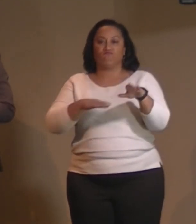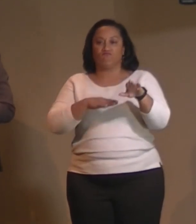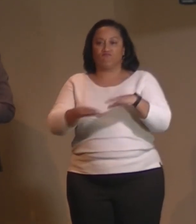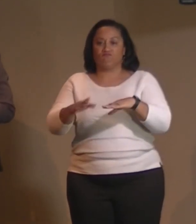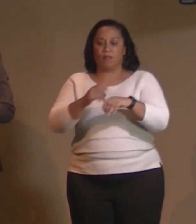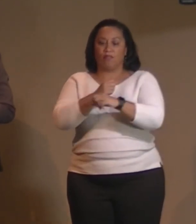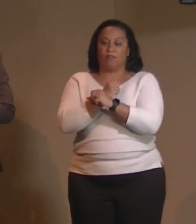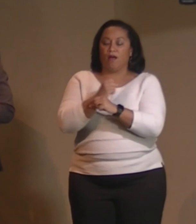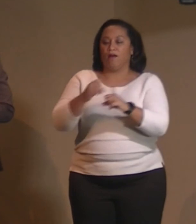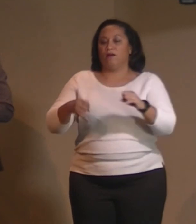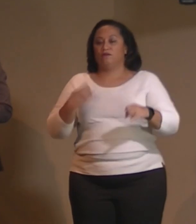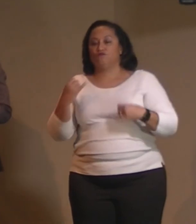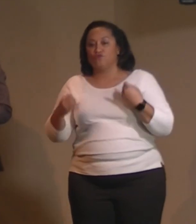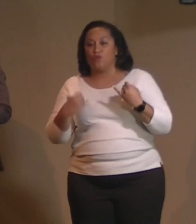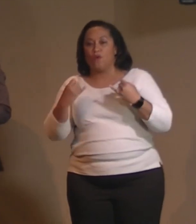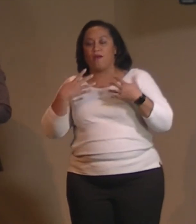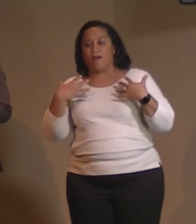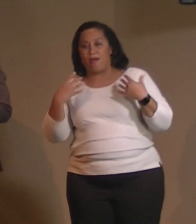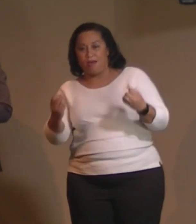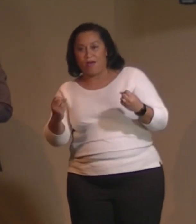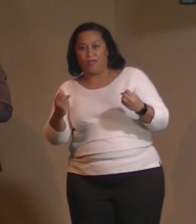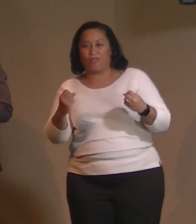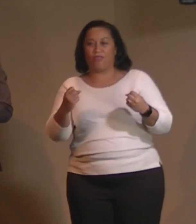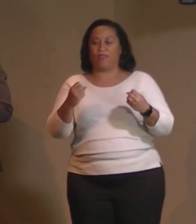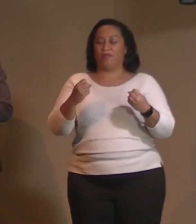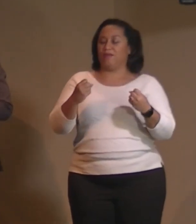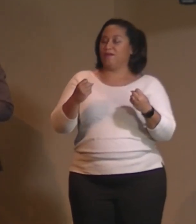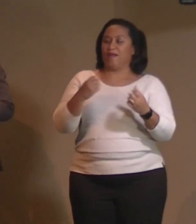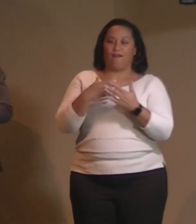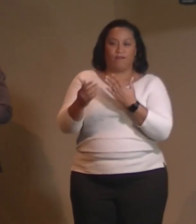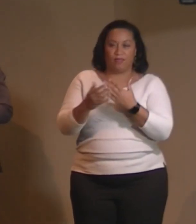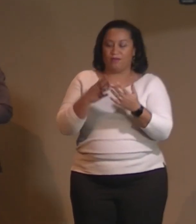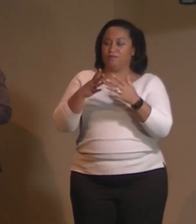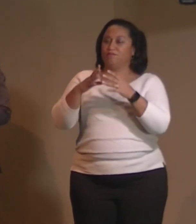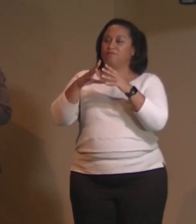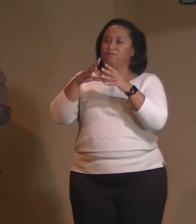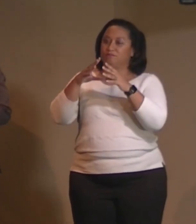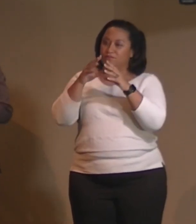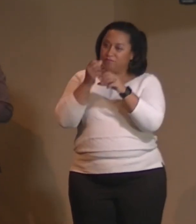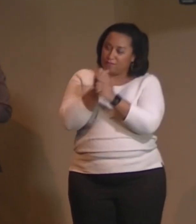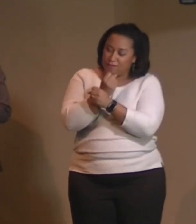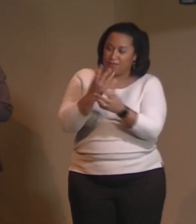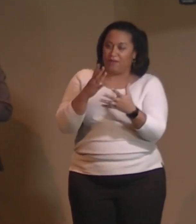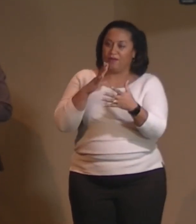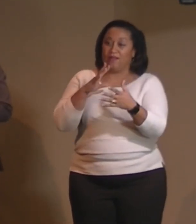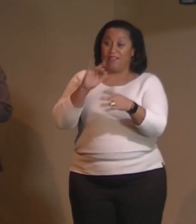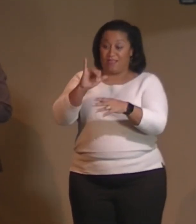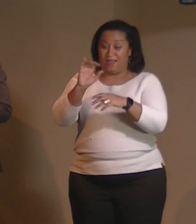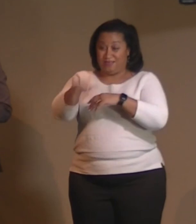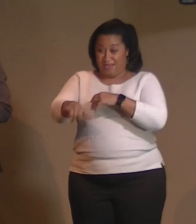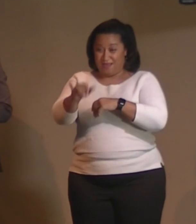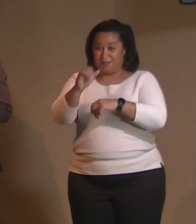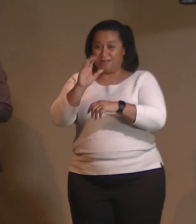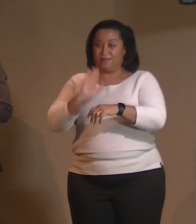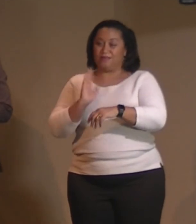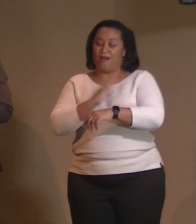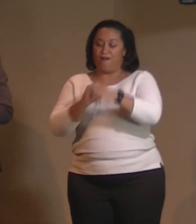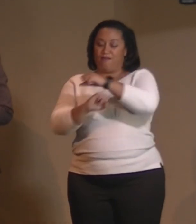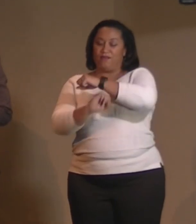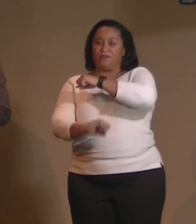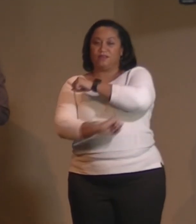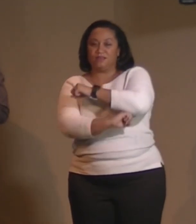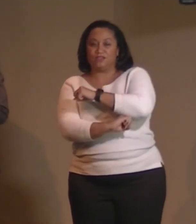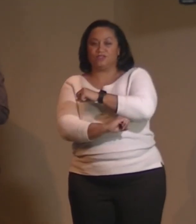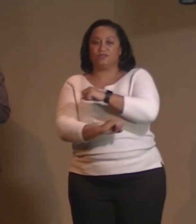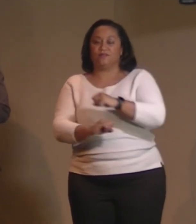Love, joy, health, and well-being is the foundation upon which we walk. And